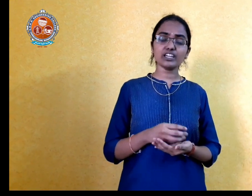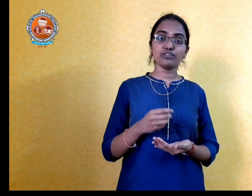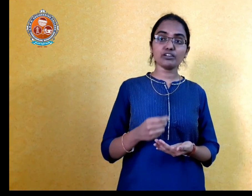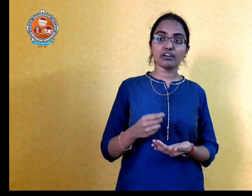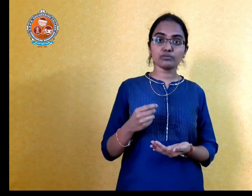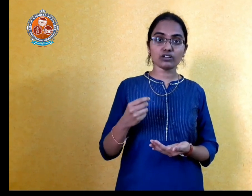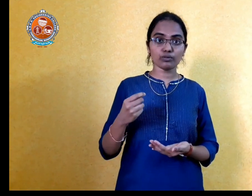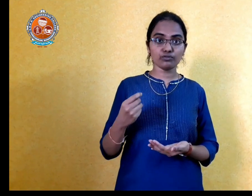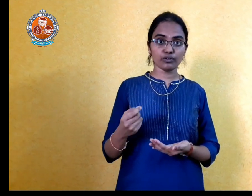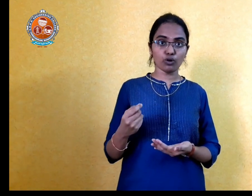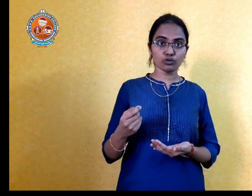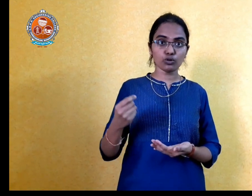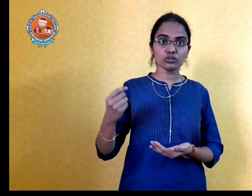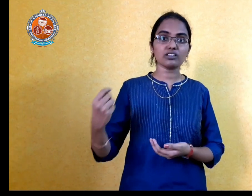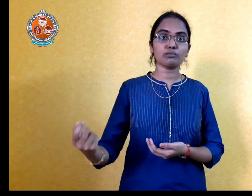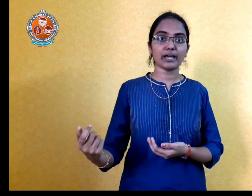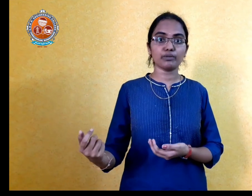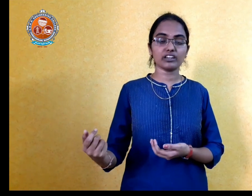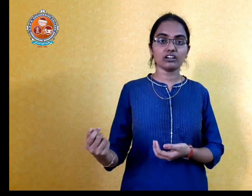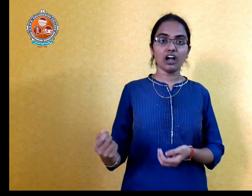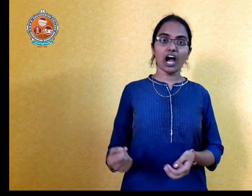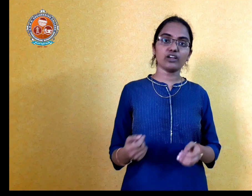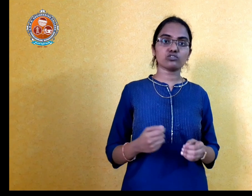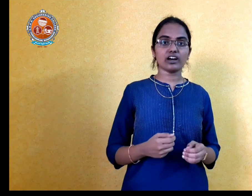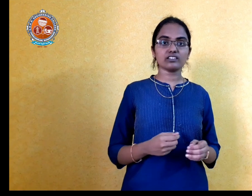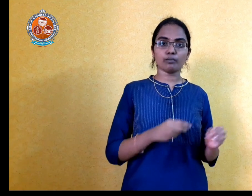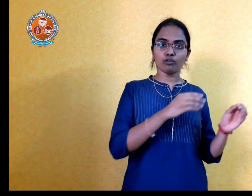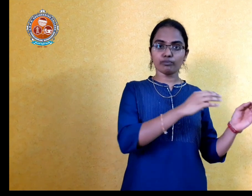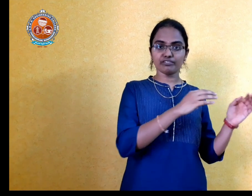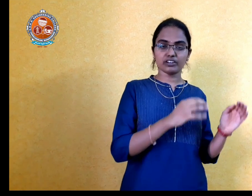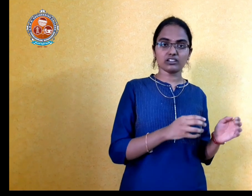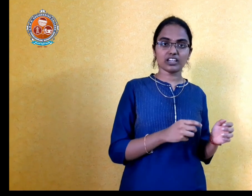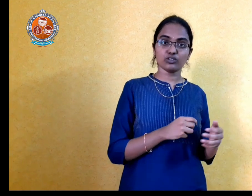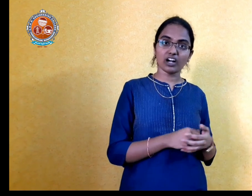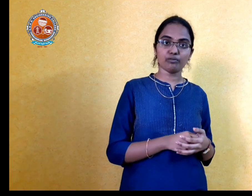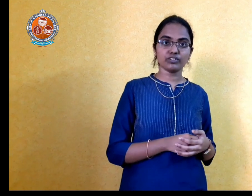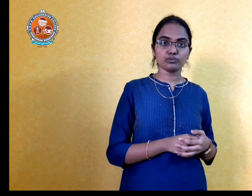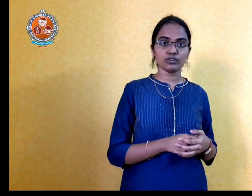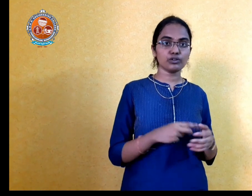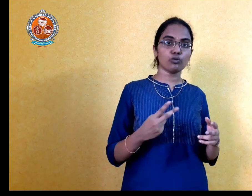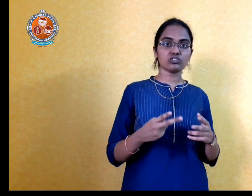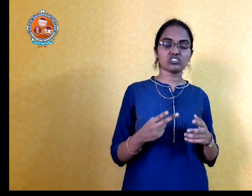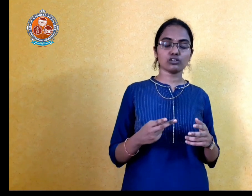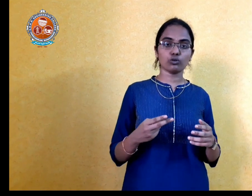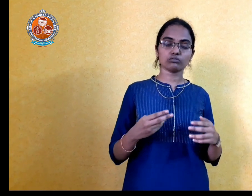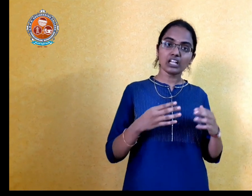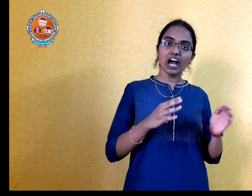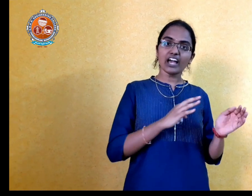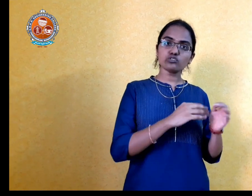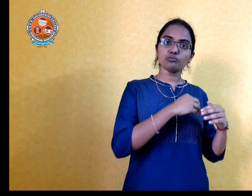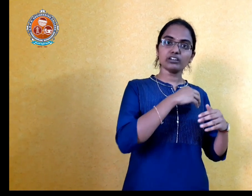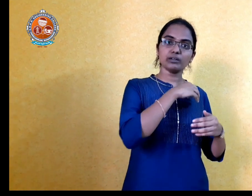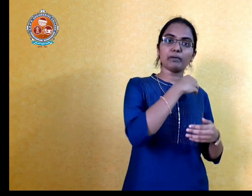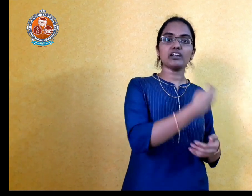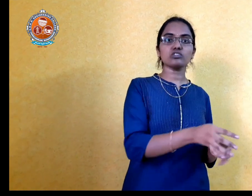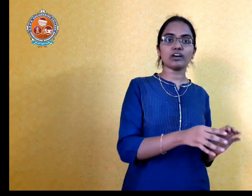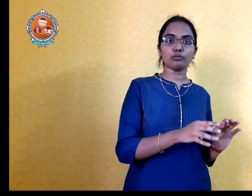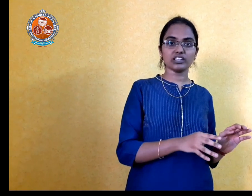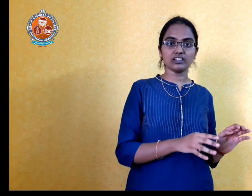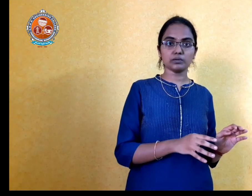even if I am if I want to go to some library I used to ask some of my friends can you come with me we both shall go I used to be independent some of the other